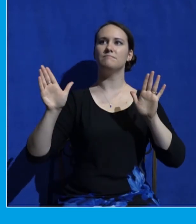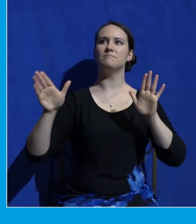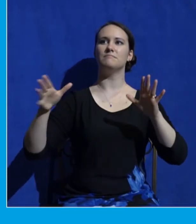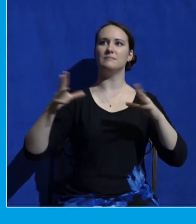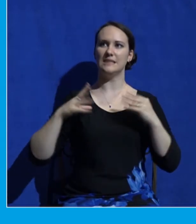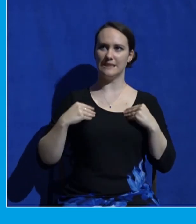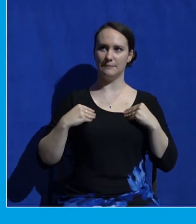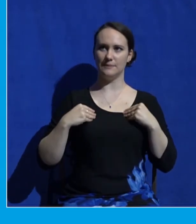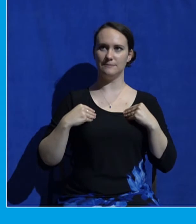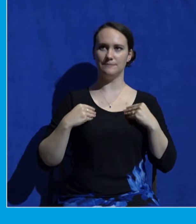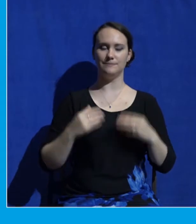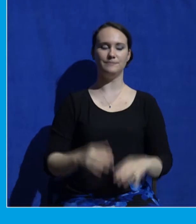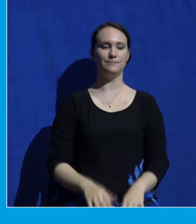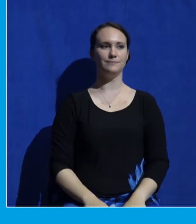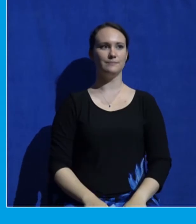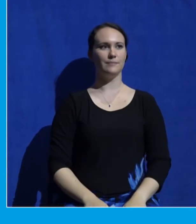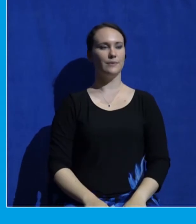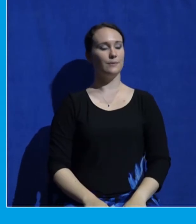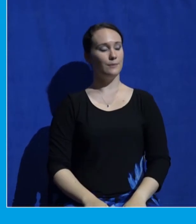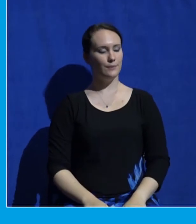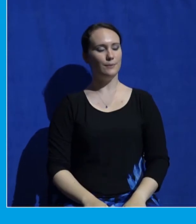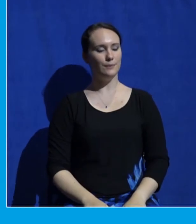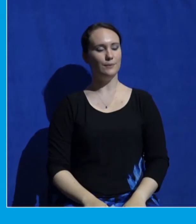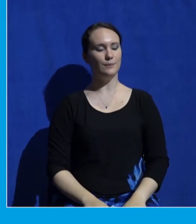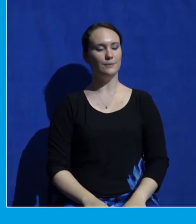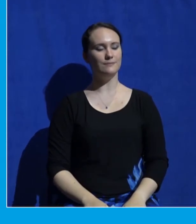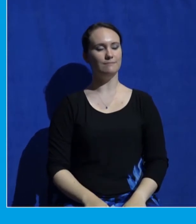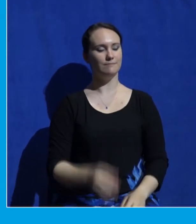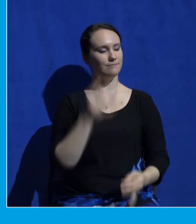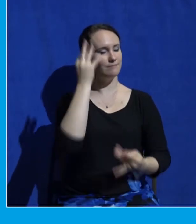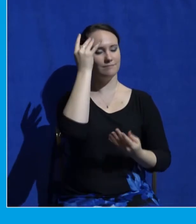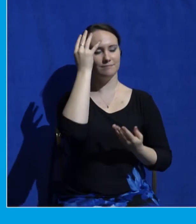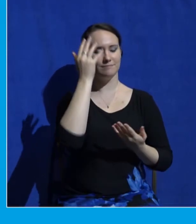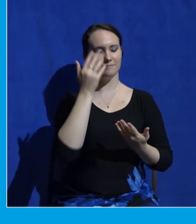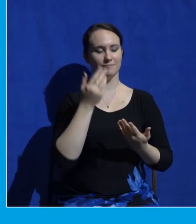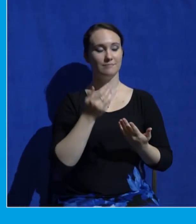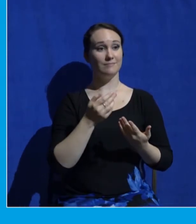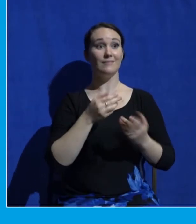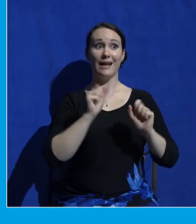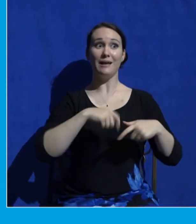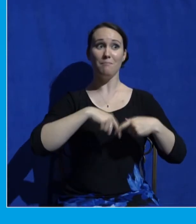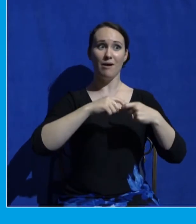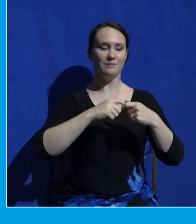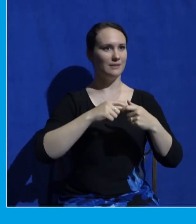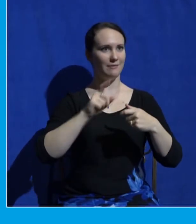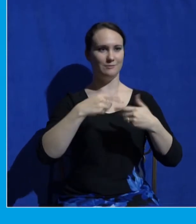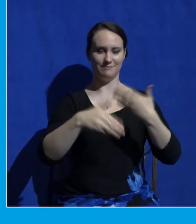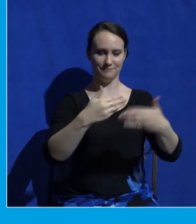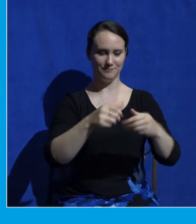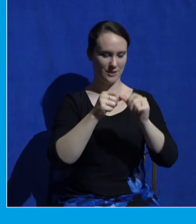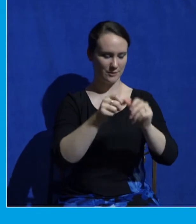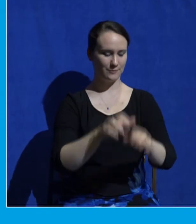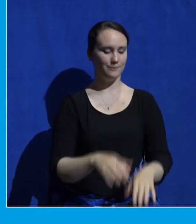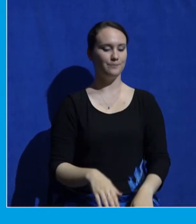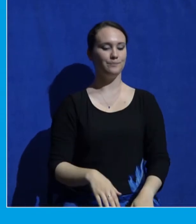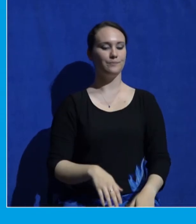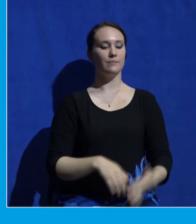Hold on to that for a minute. We'll come back to that one. Keep going. Jesus is the son of God, the glory of God, and Jesus is the